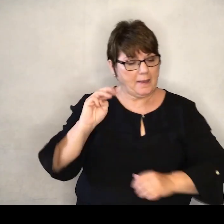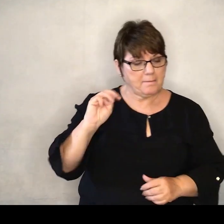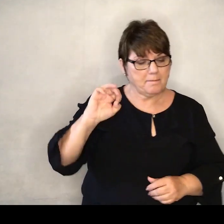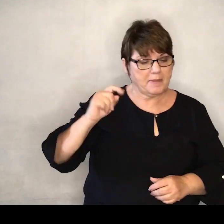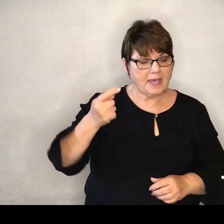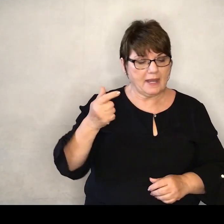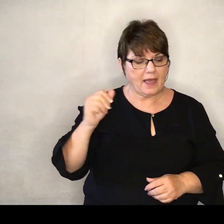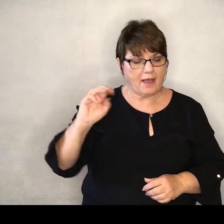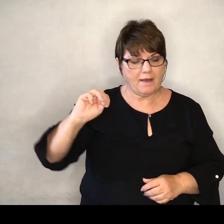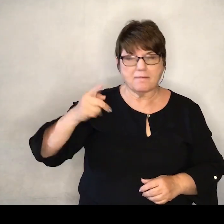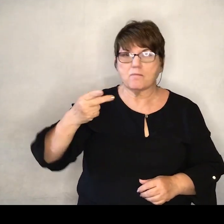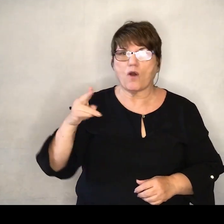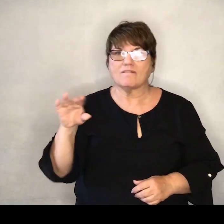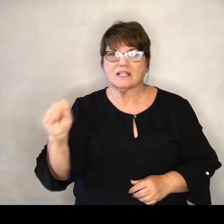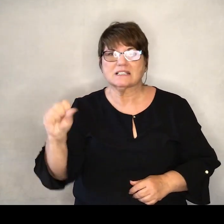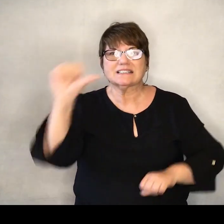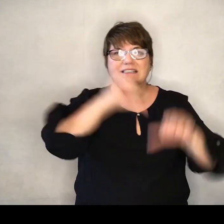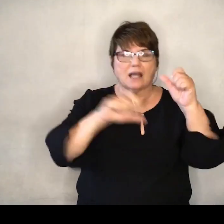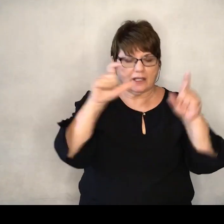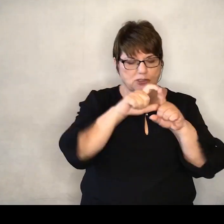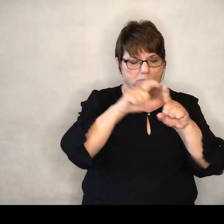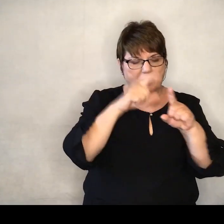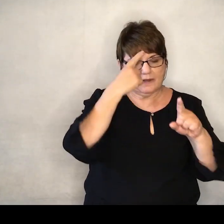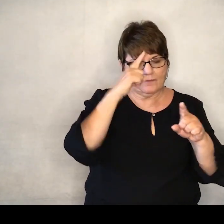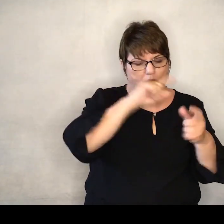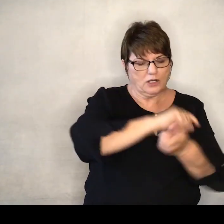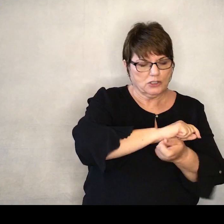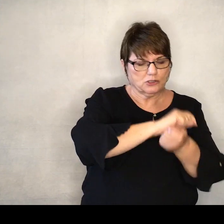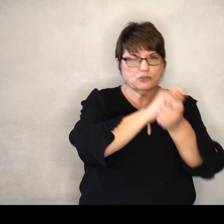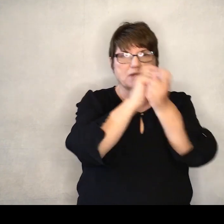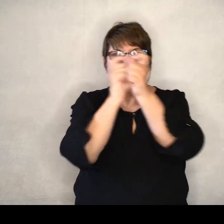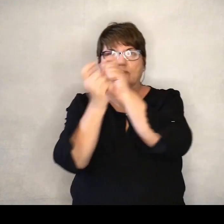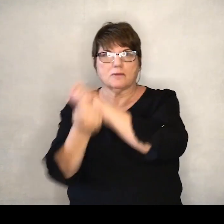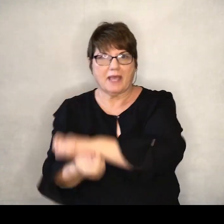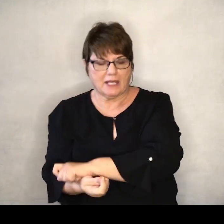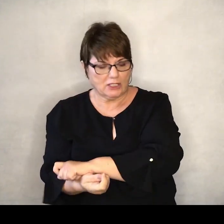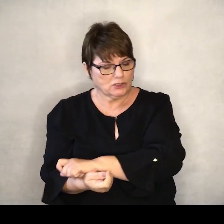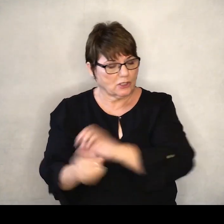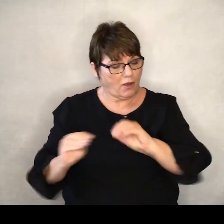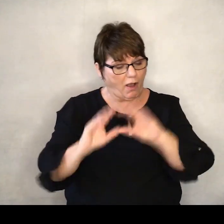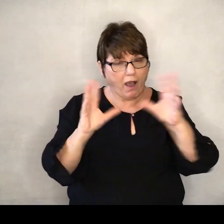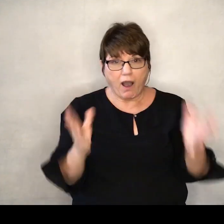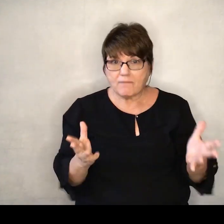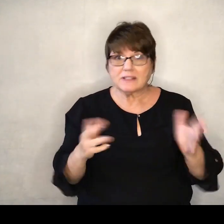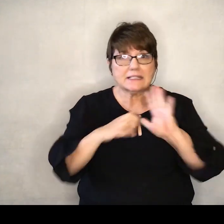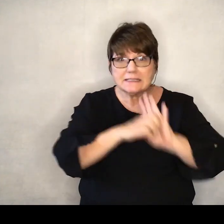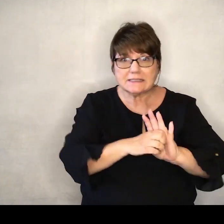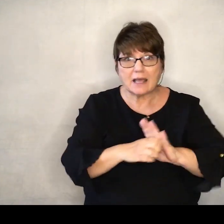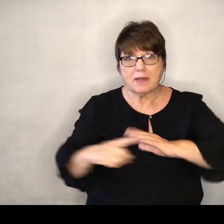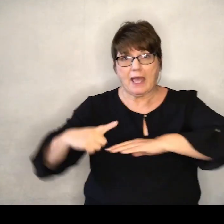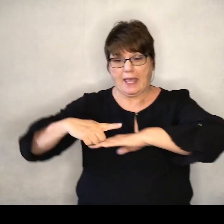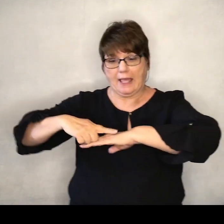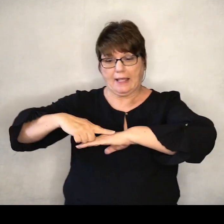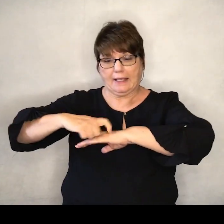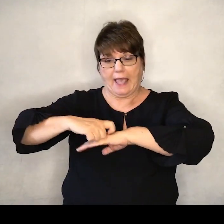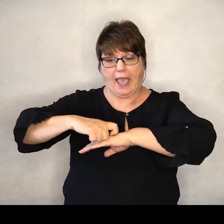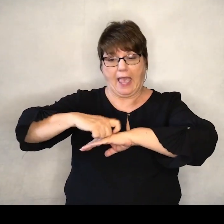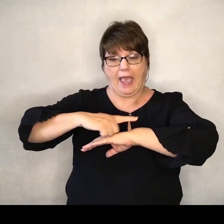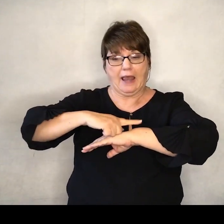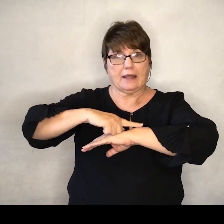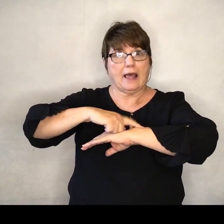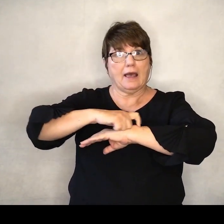term for change or transformation. And the most obvious example is that of the caterpillar, right?